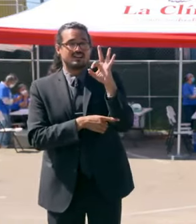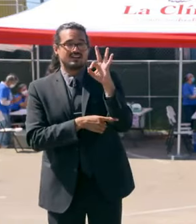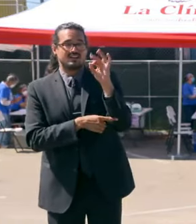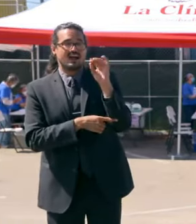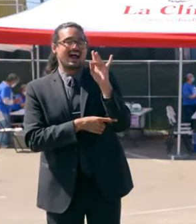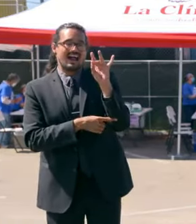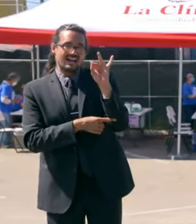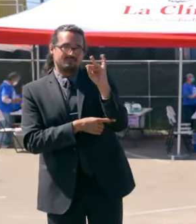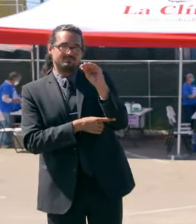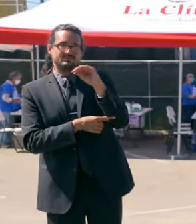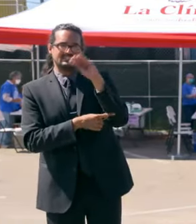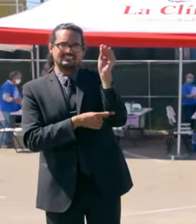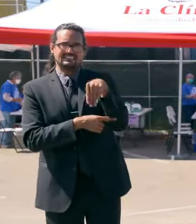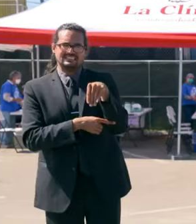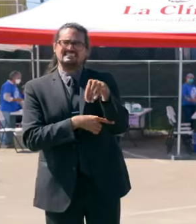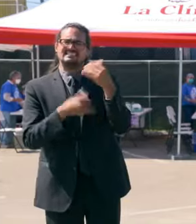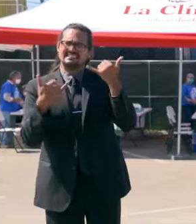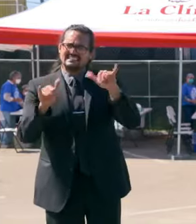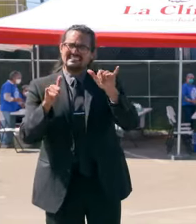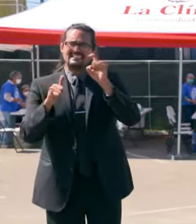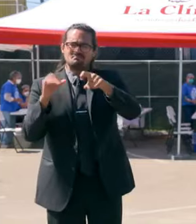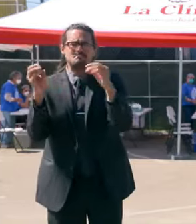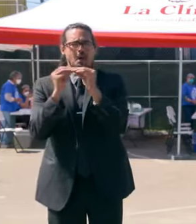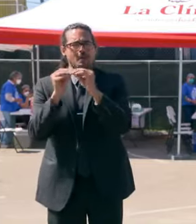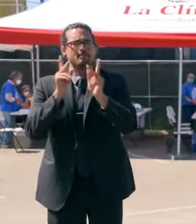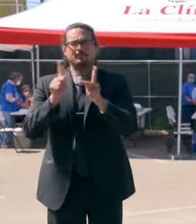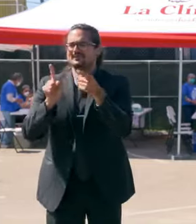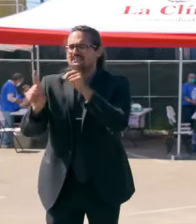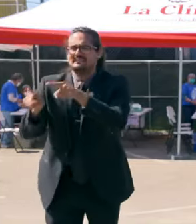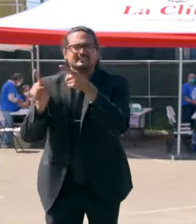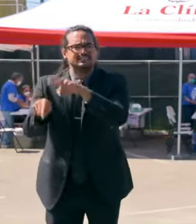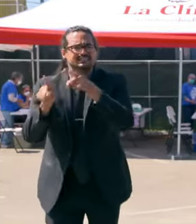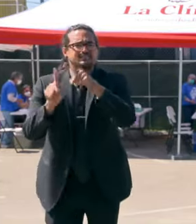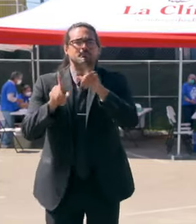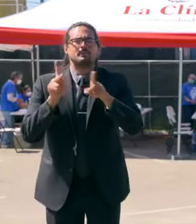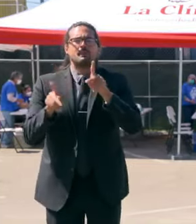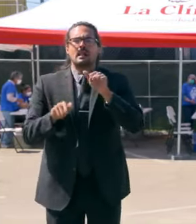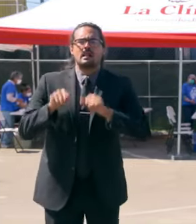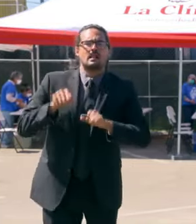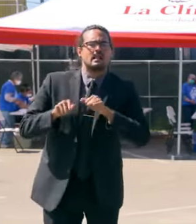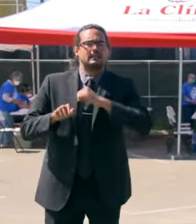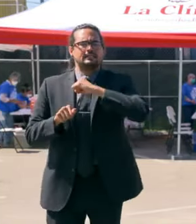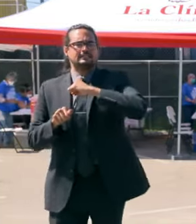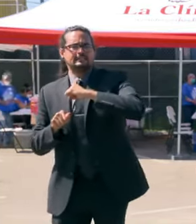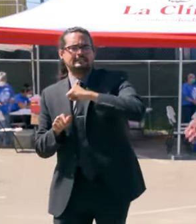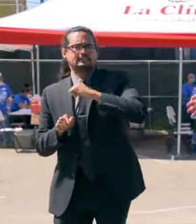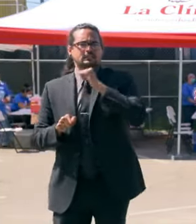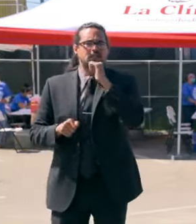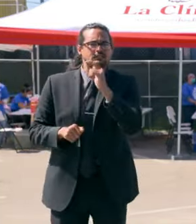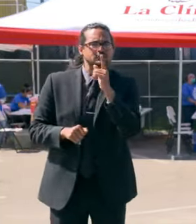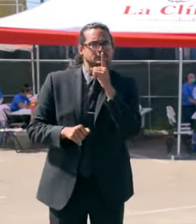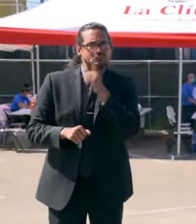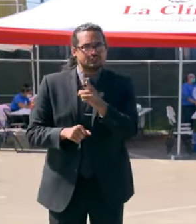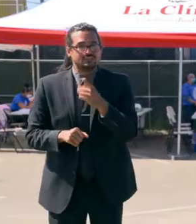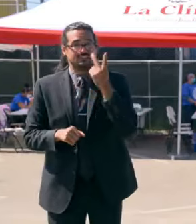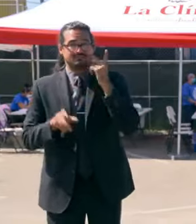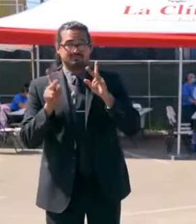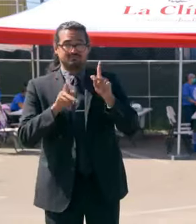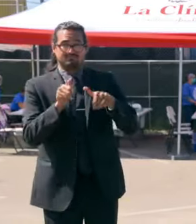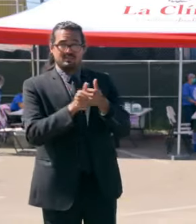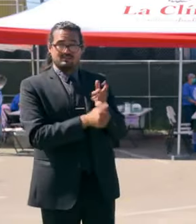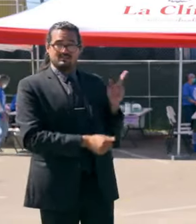We still need to reach out to those that are on the fence, including many of the folks you see behind me here today that are in this